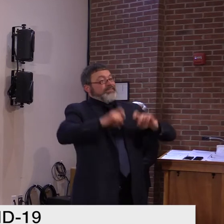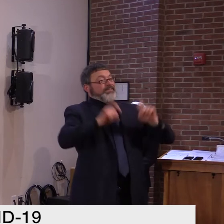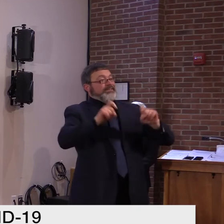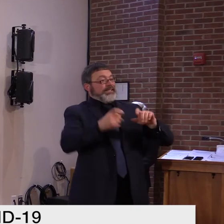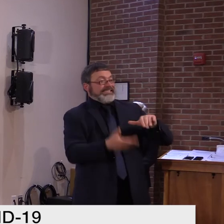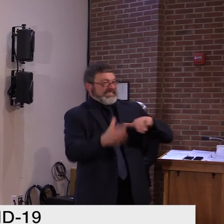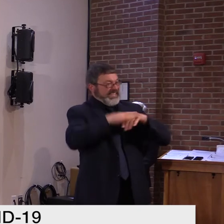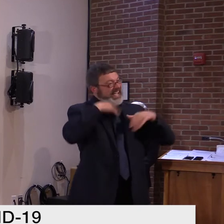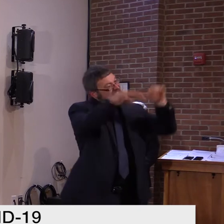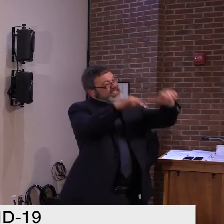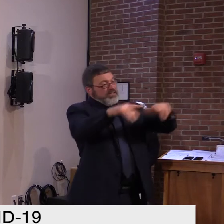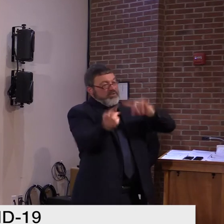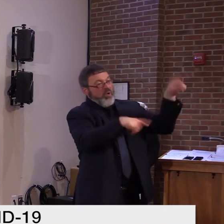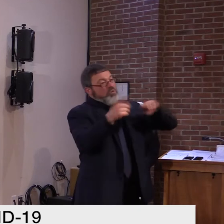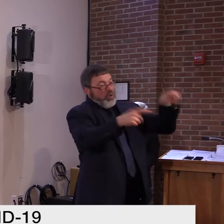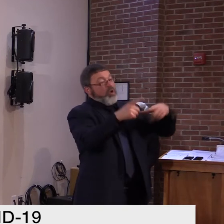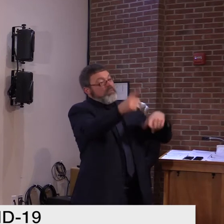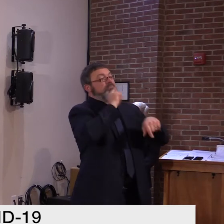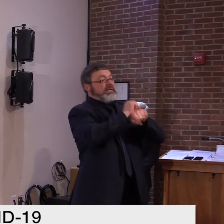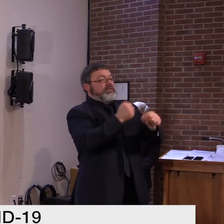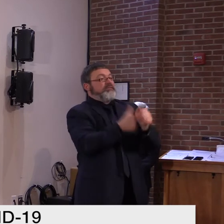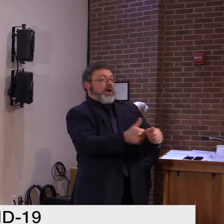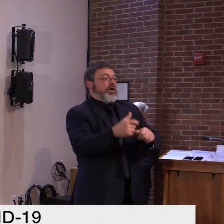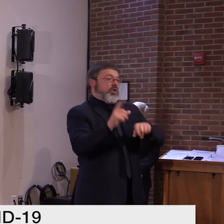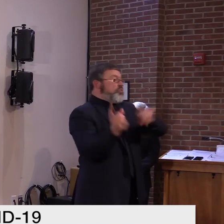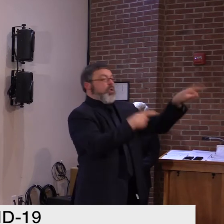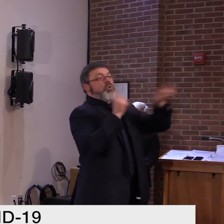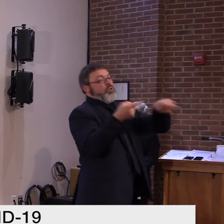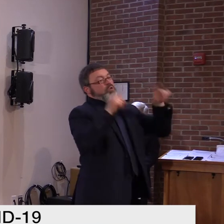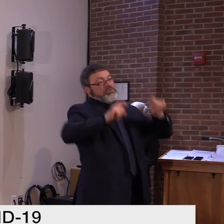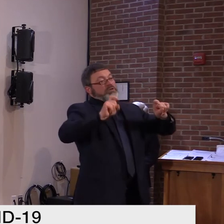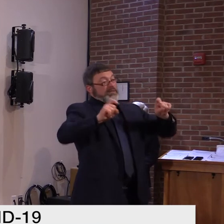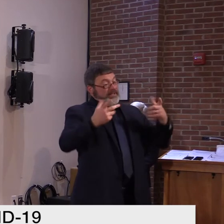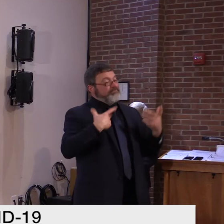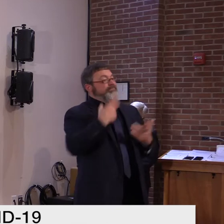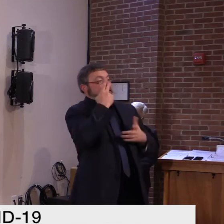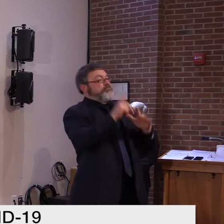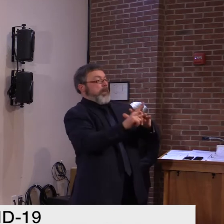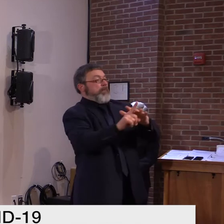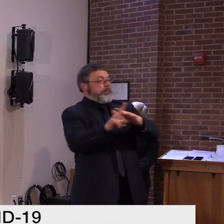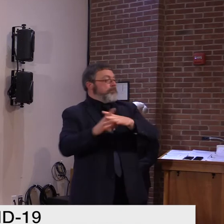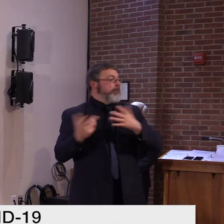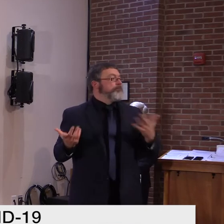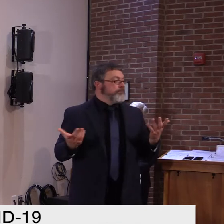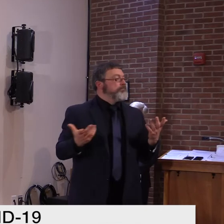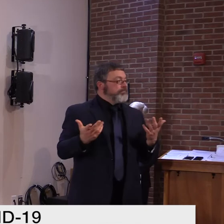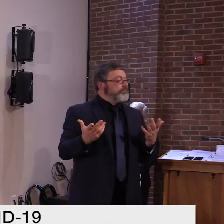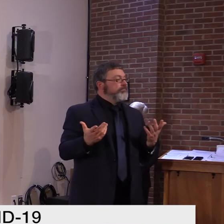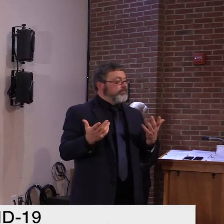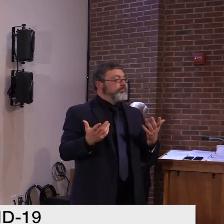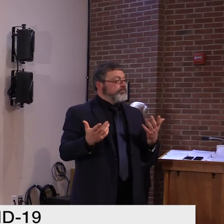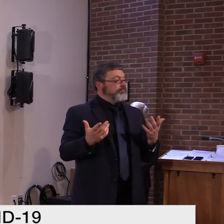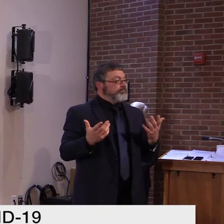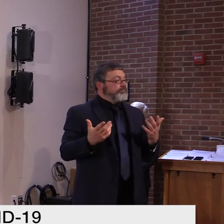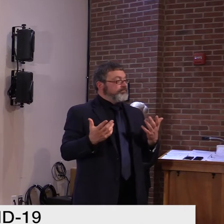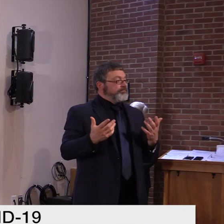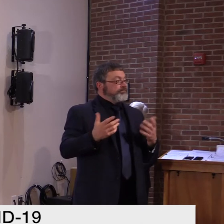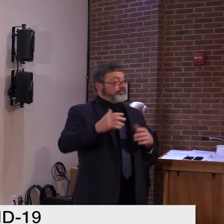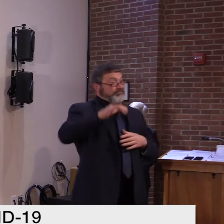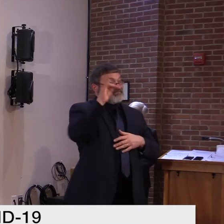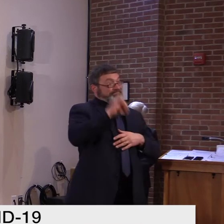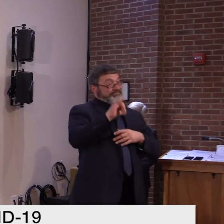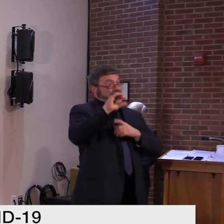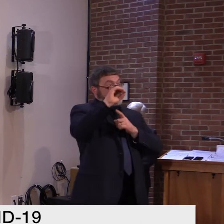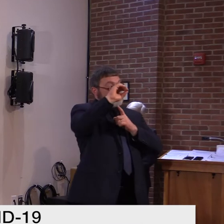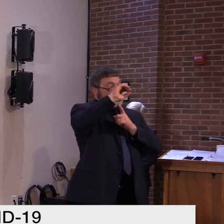around the state. And our percent positivity being a little higher, if I could use that as a glass half full as